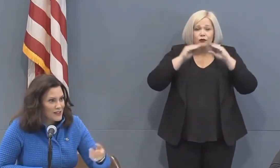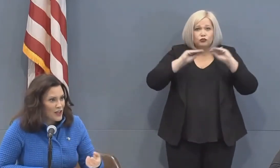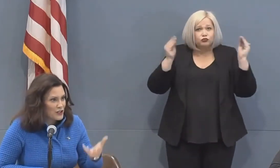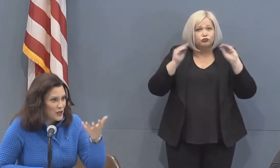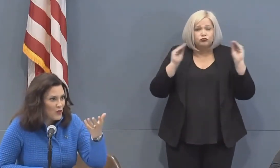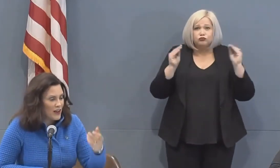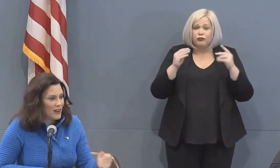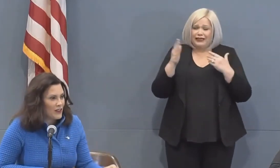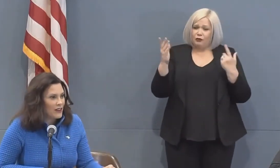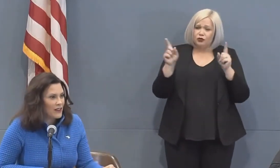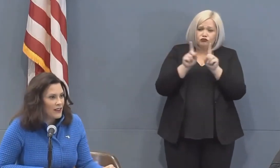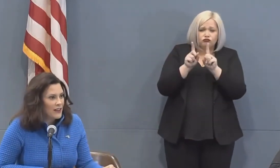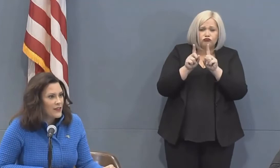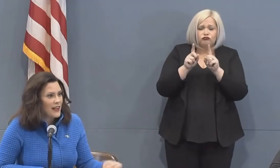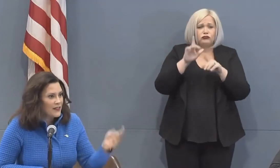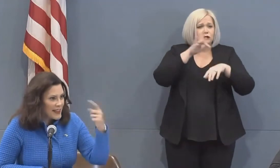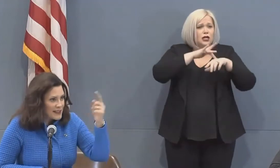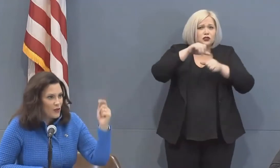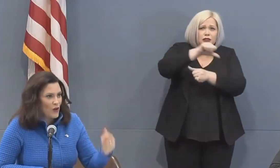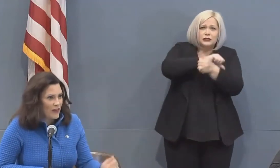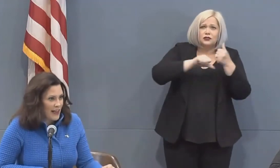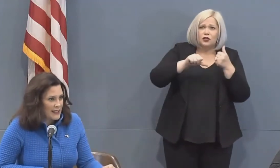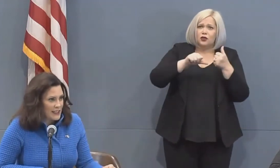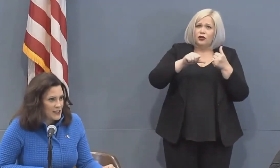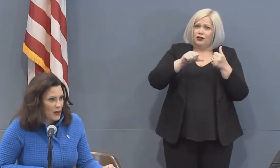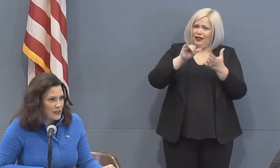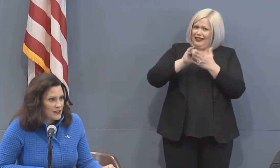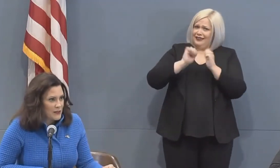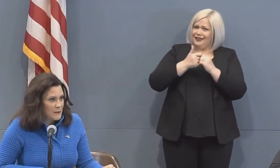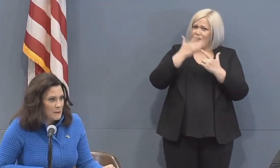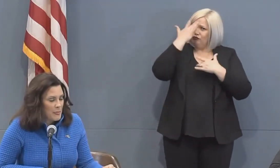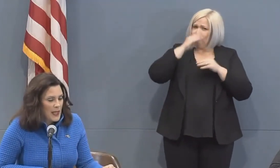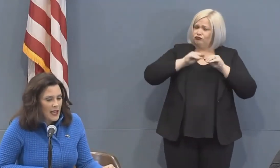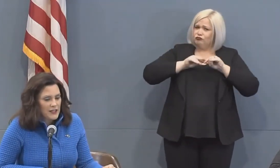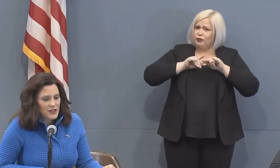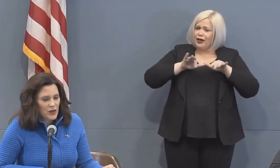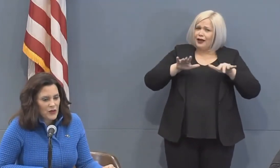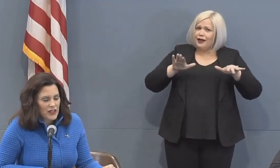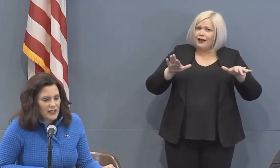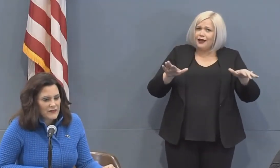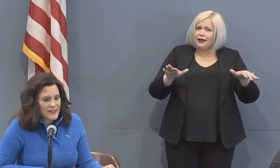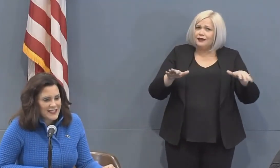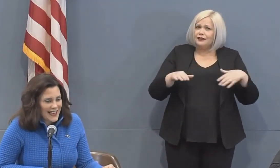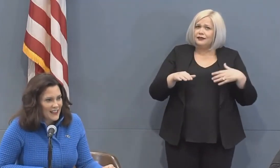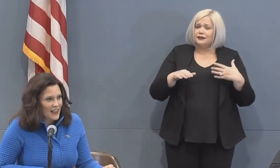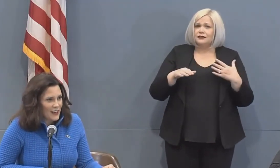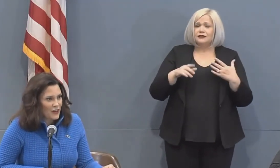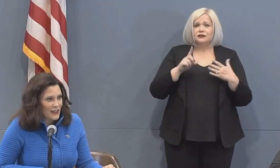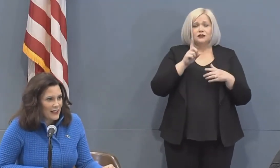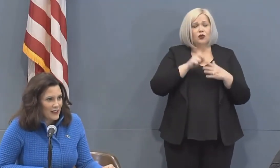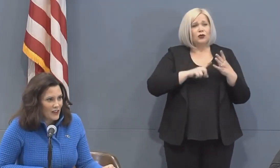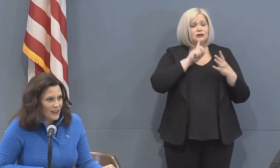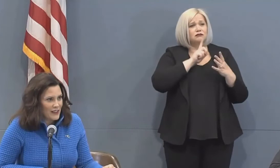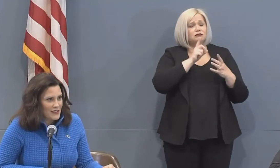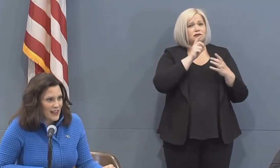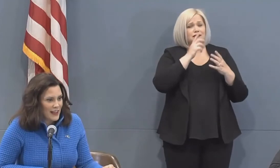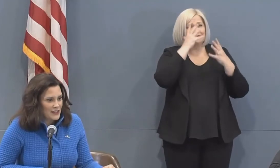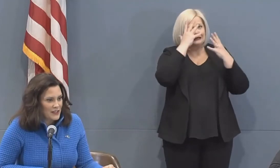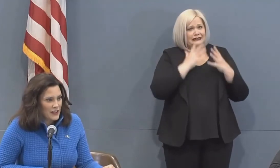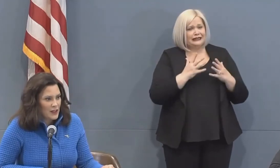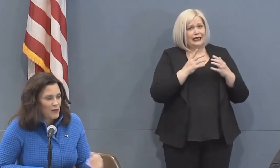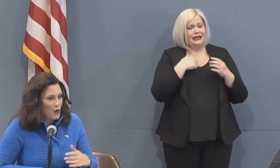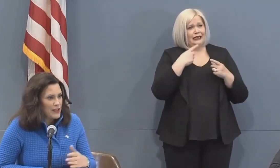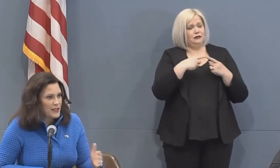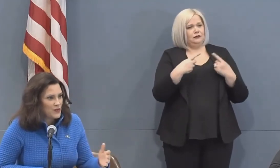they were touching one another that that's how covet 19 spreads and so the sad irony here is